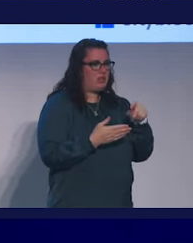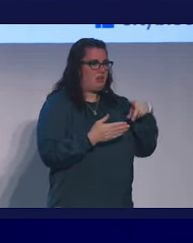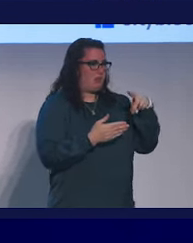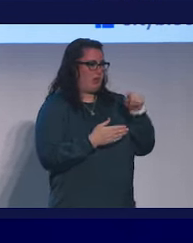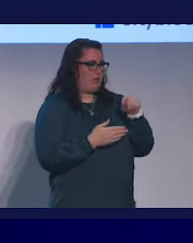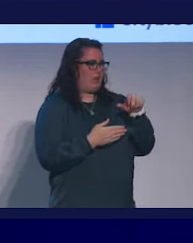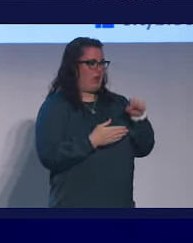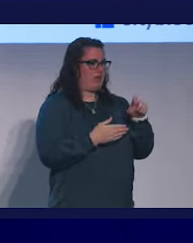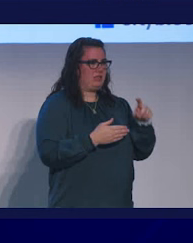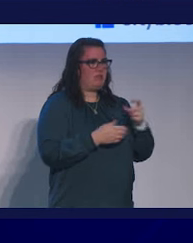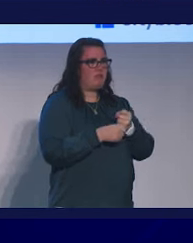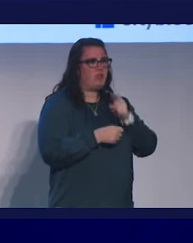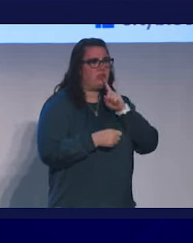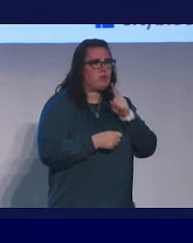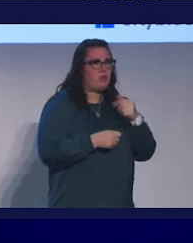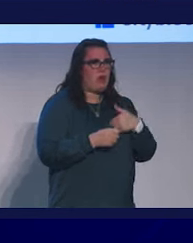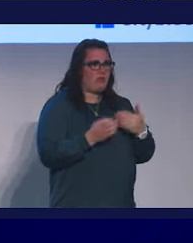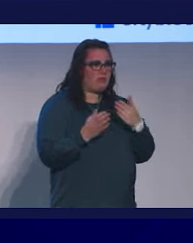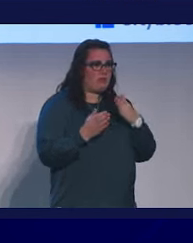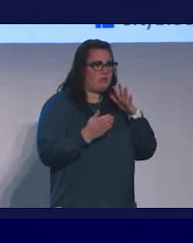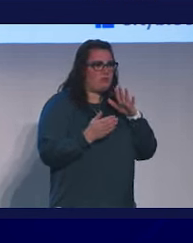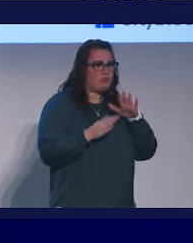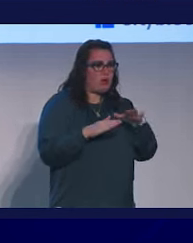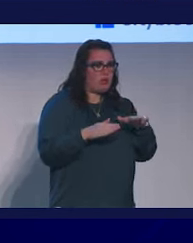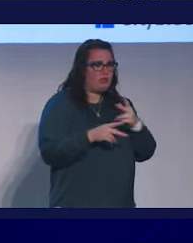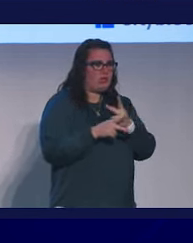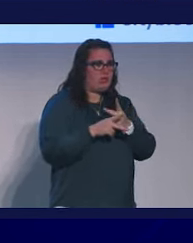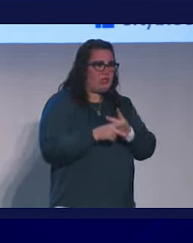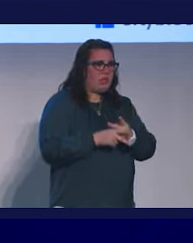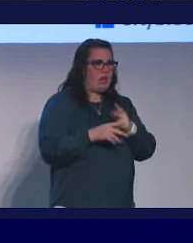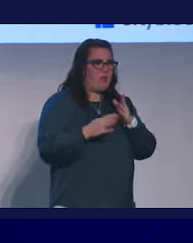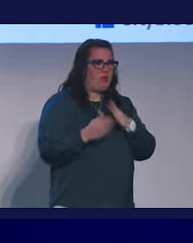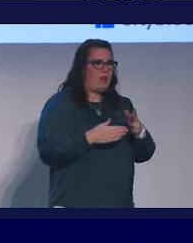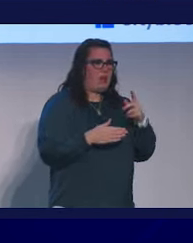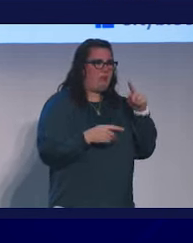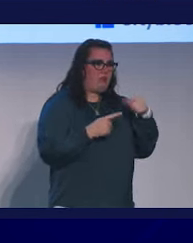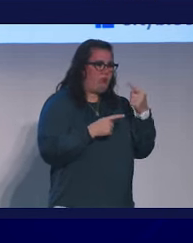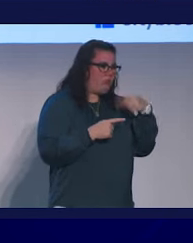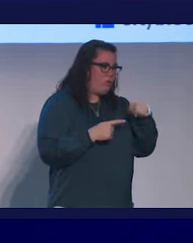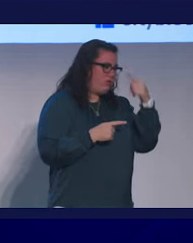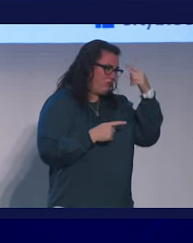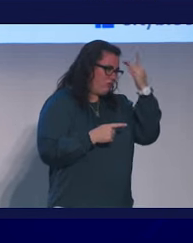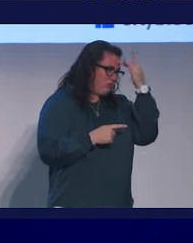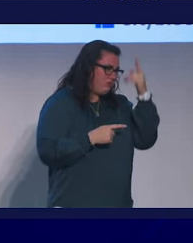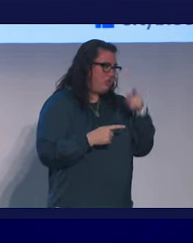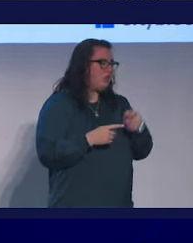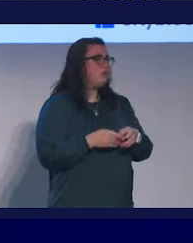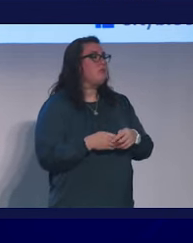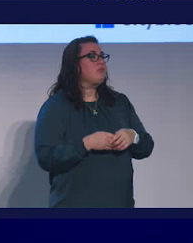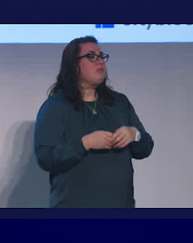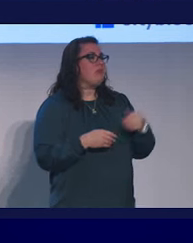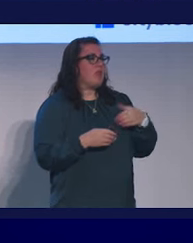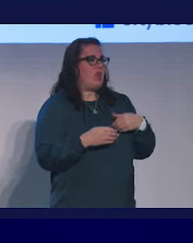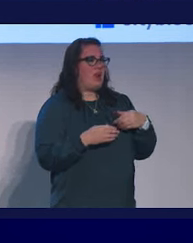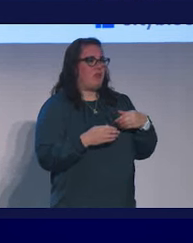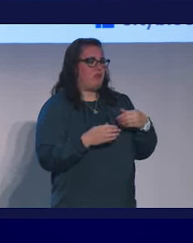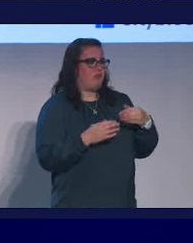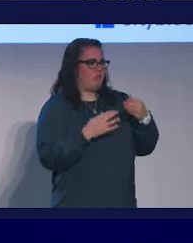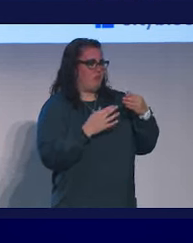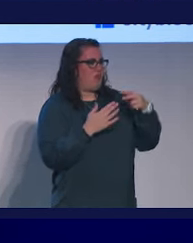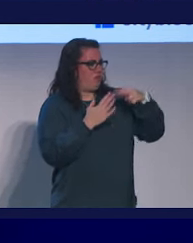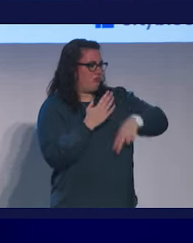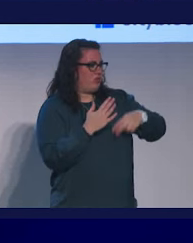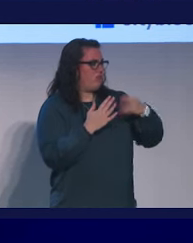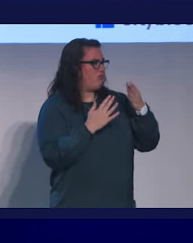PTSD. Let's make sure you have a child care plan for when you get sick. We didn't do any of that. And the reason I ended up this deep in her chart was